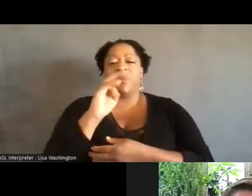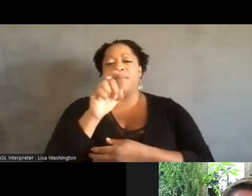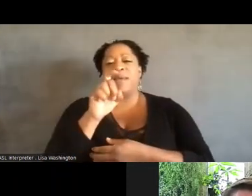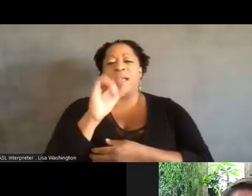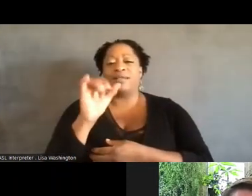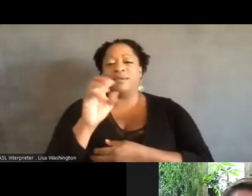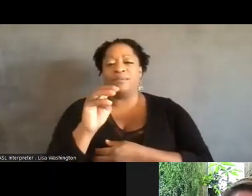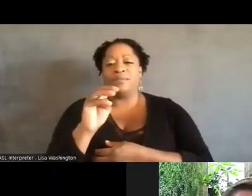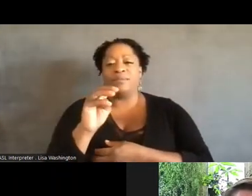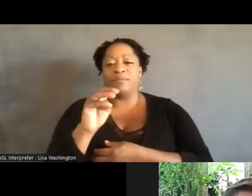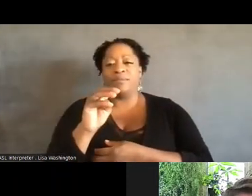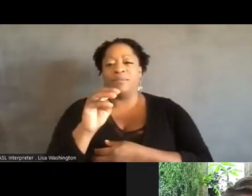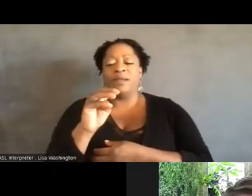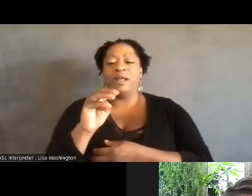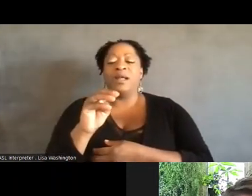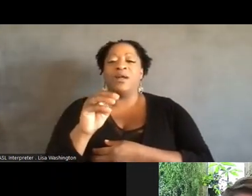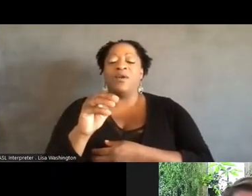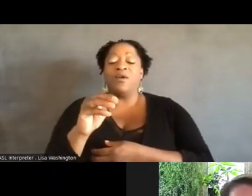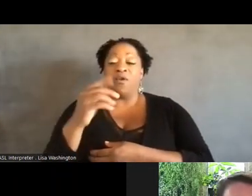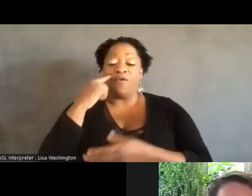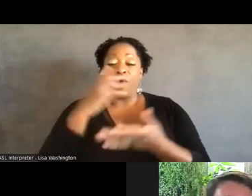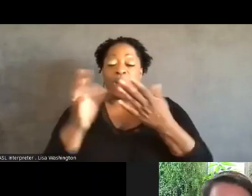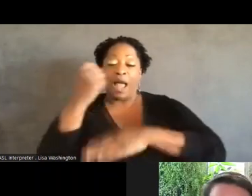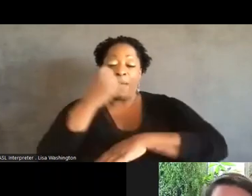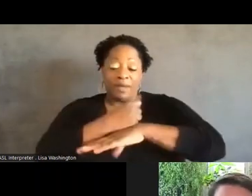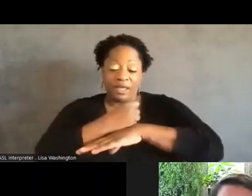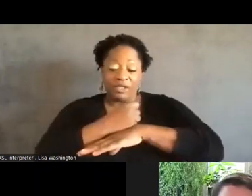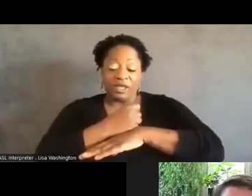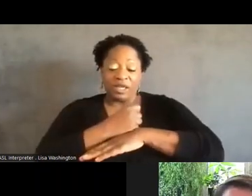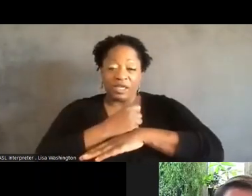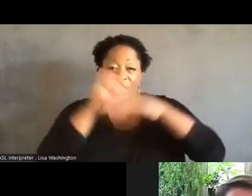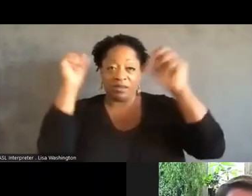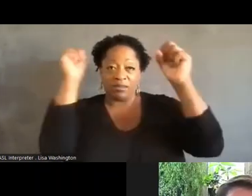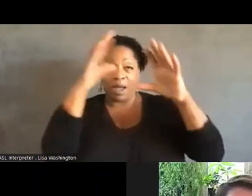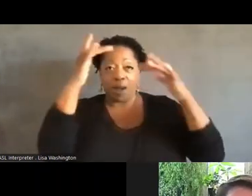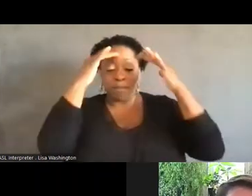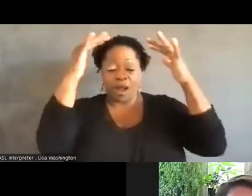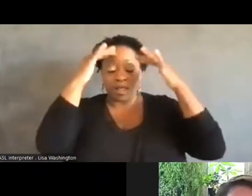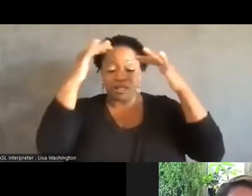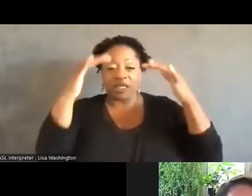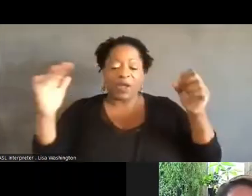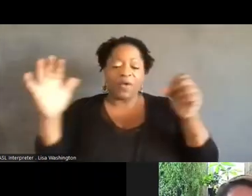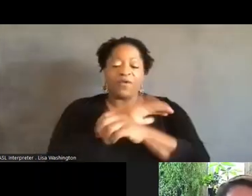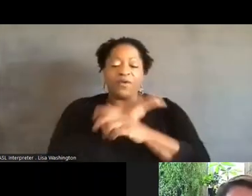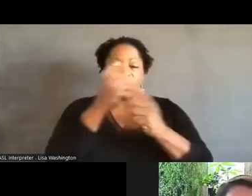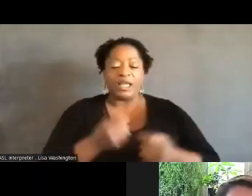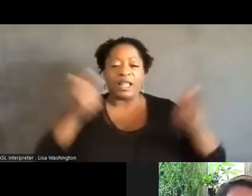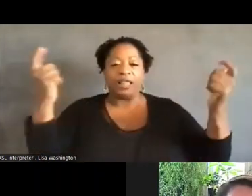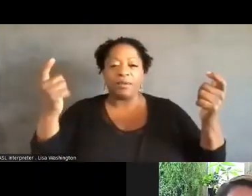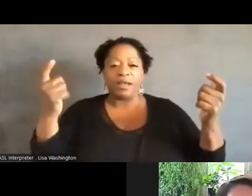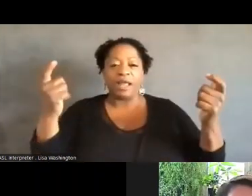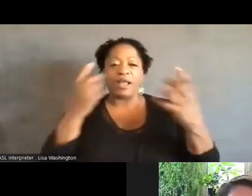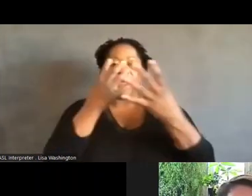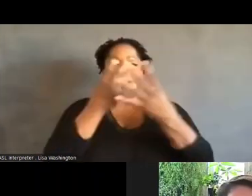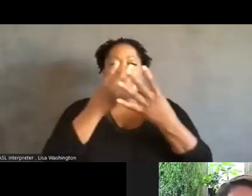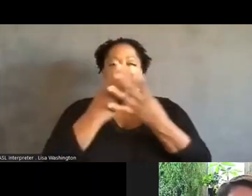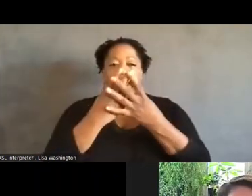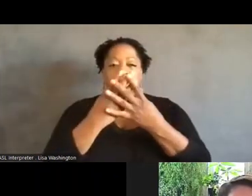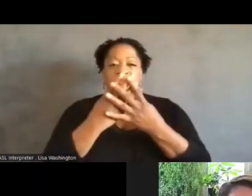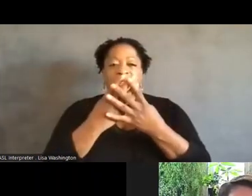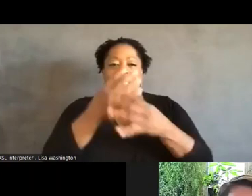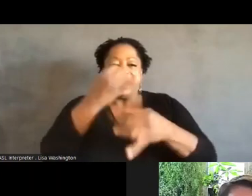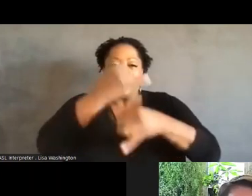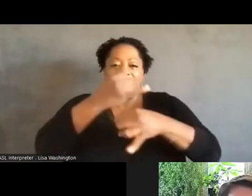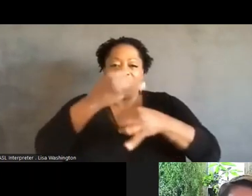you know, as abolitionists, we want to completely eliminate the prison industrial complex, right? But through these